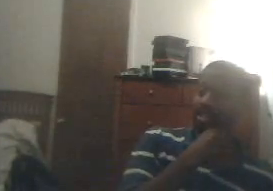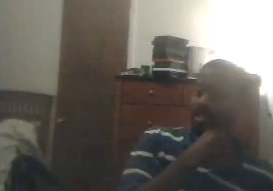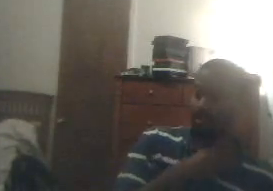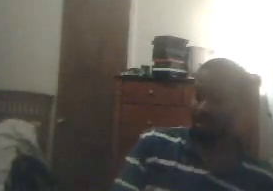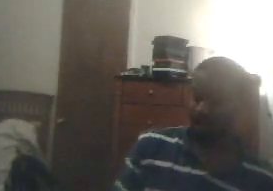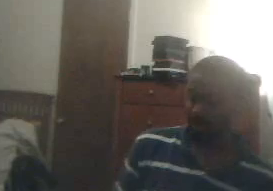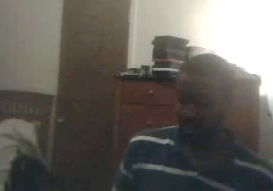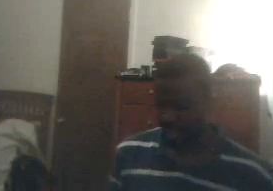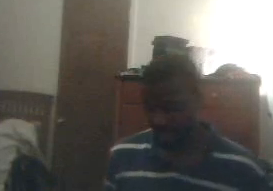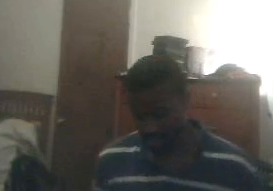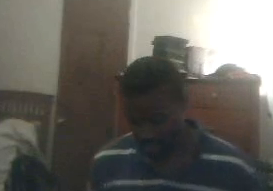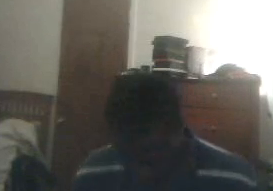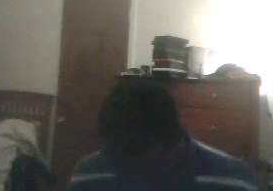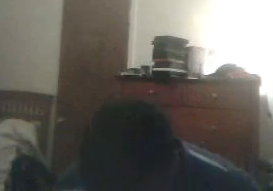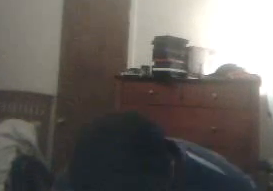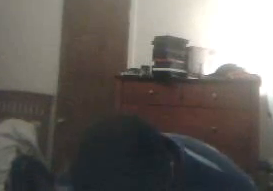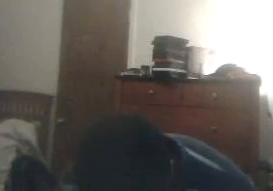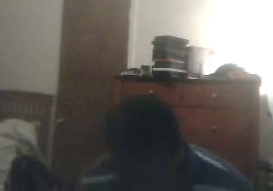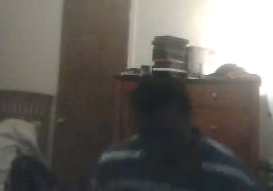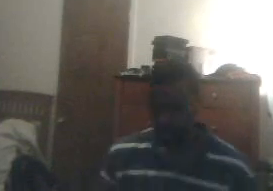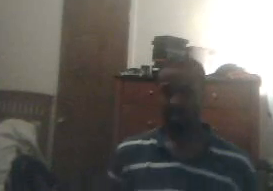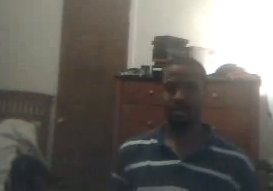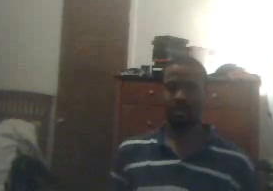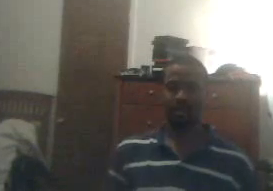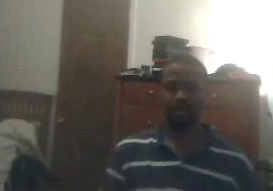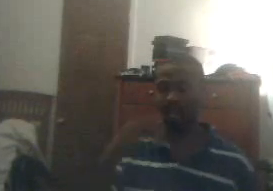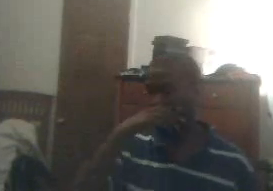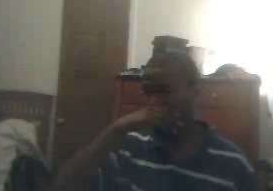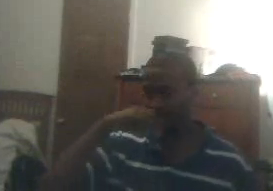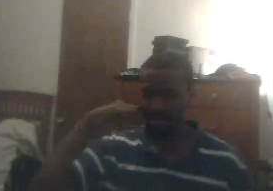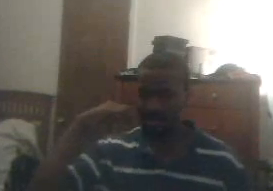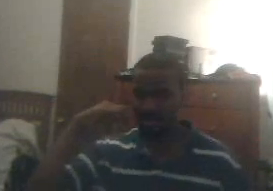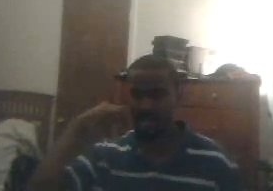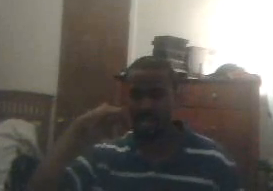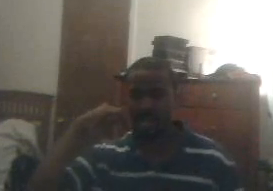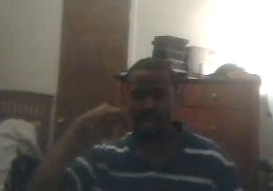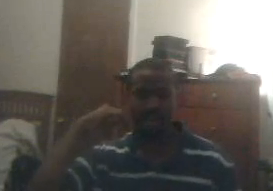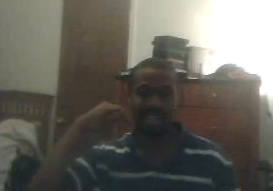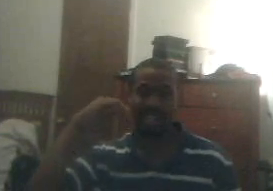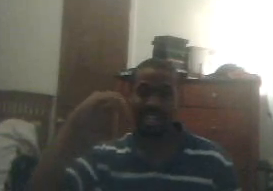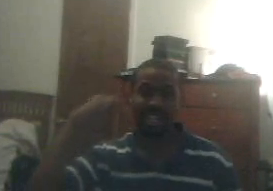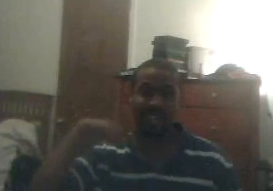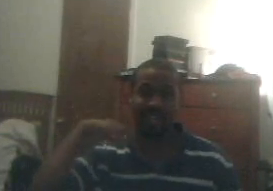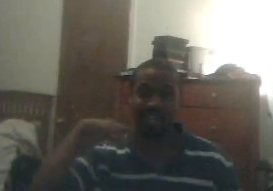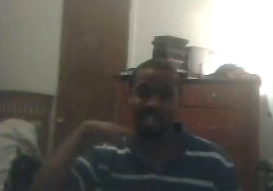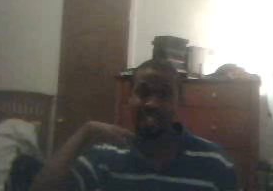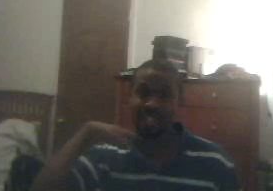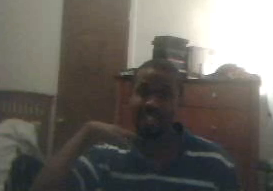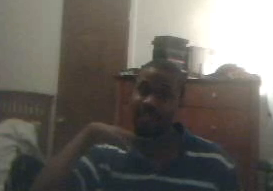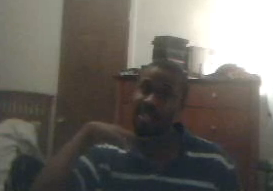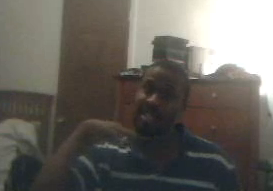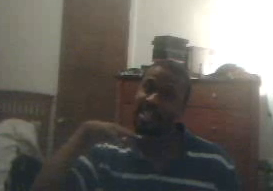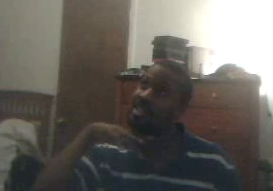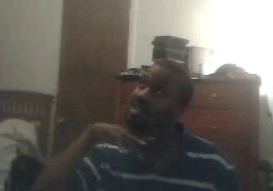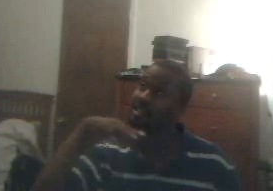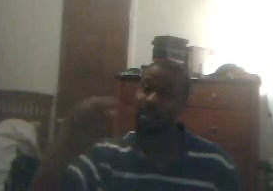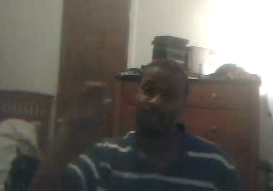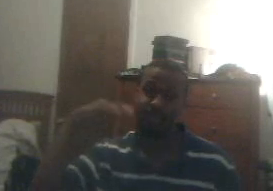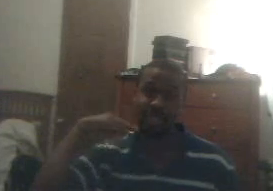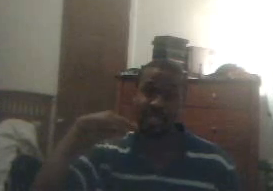debate over the days, you know? So, hey, all that lying on each other and stuff like that, boosting